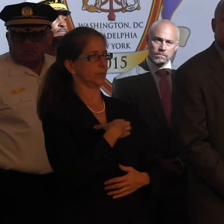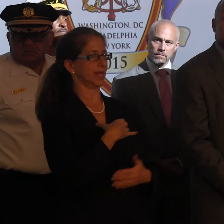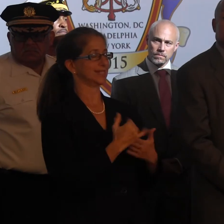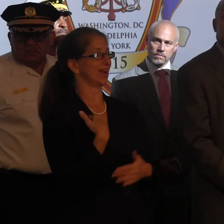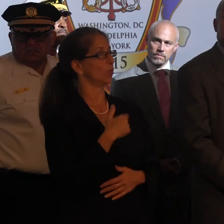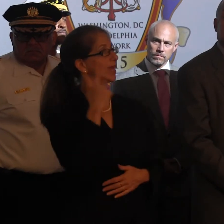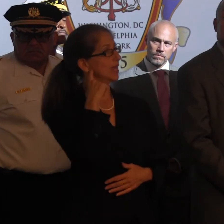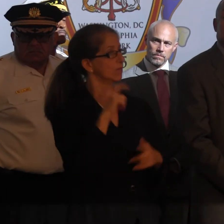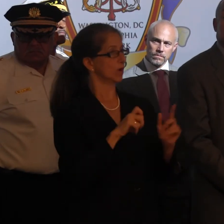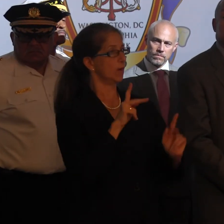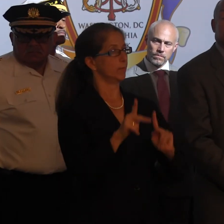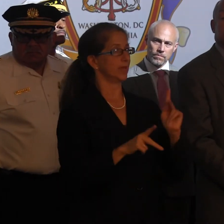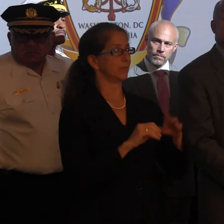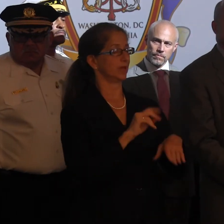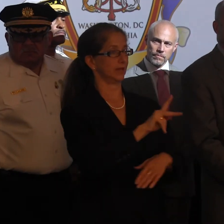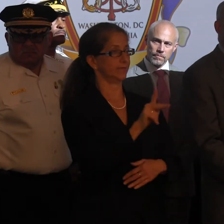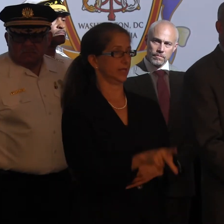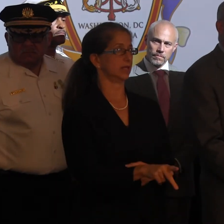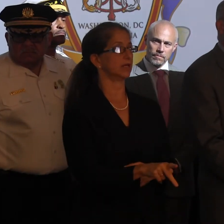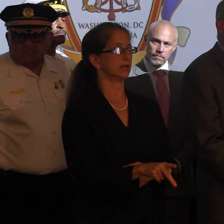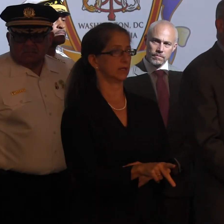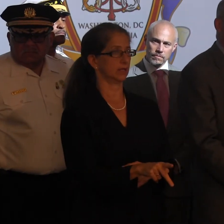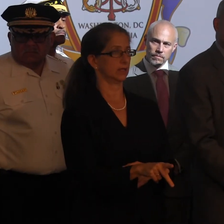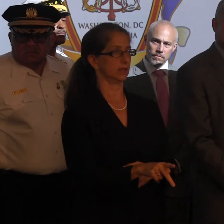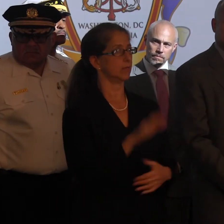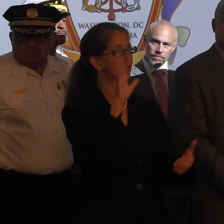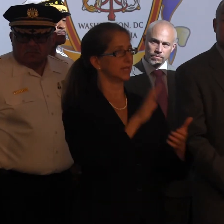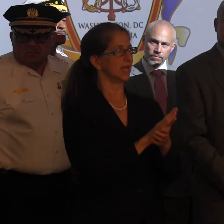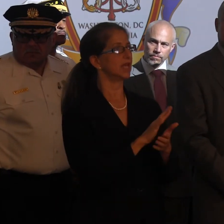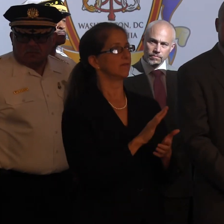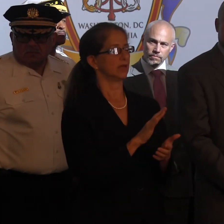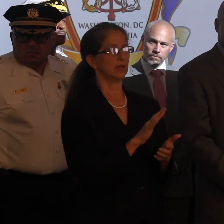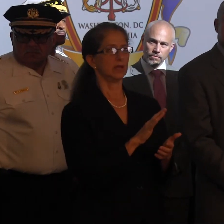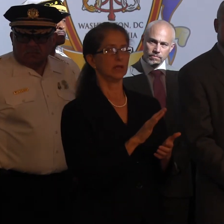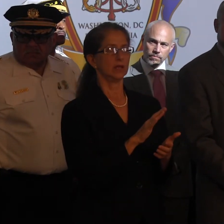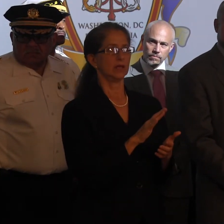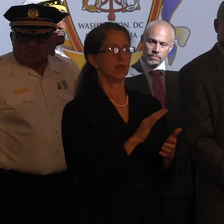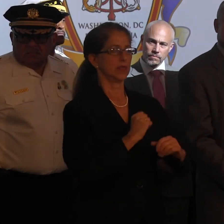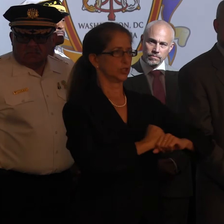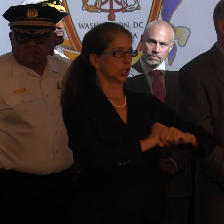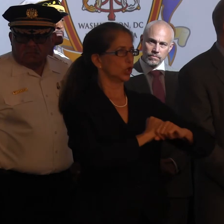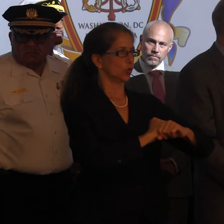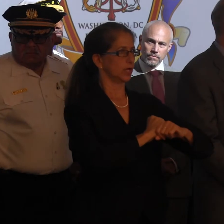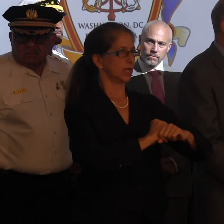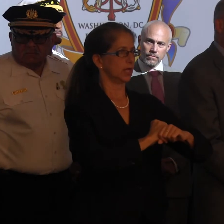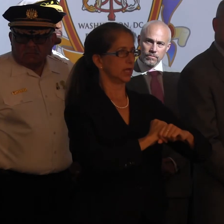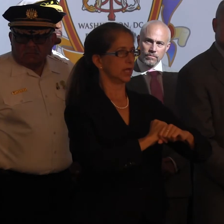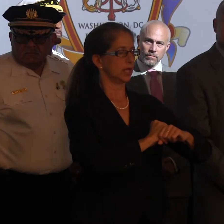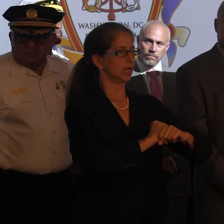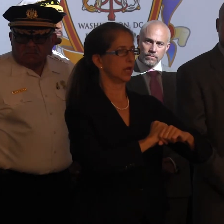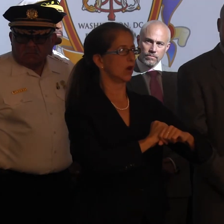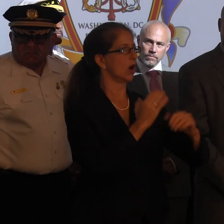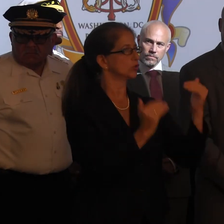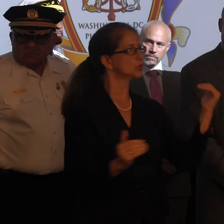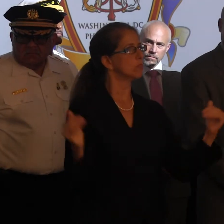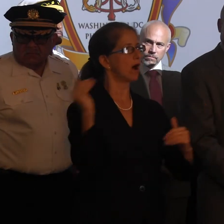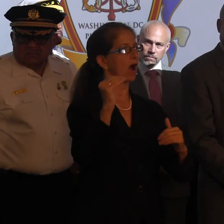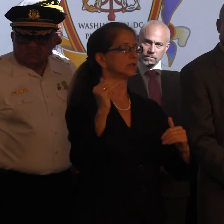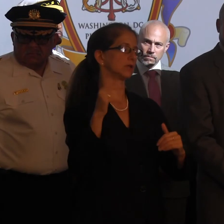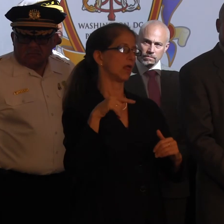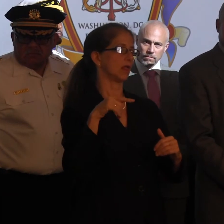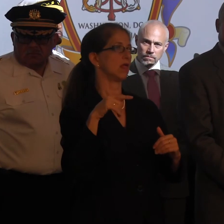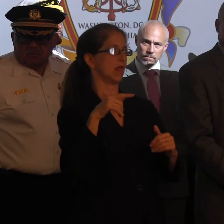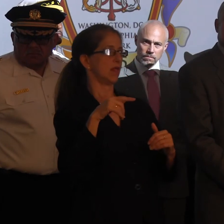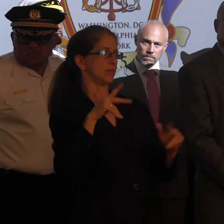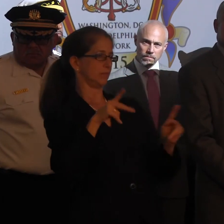that we hear from folks in the City of Philadelphia believe that this is the security measures are overkill? Obviously, they're not the experts